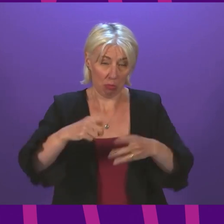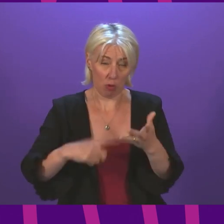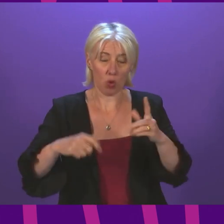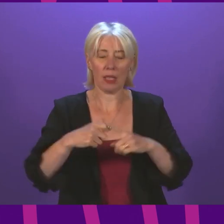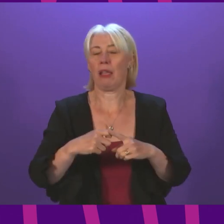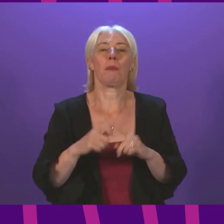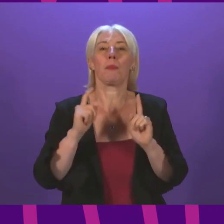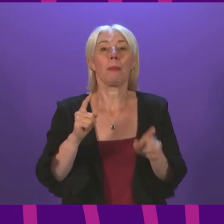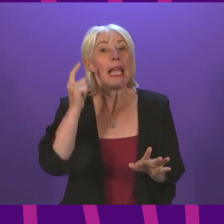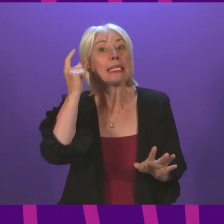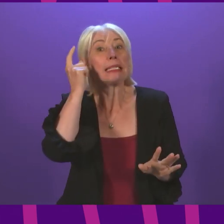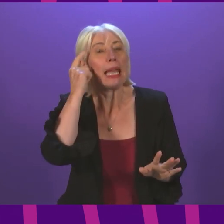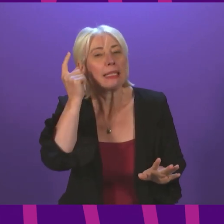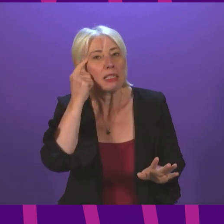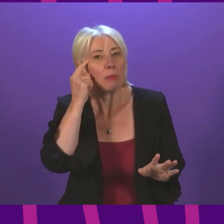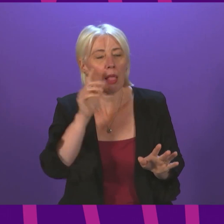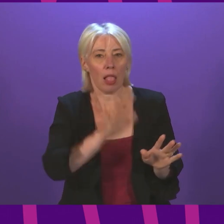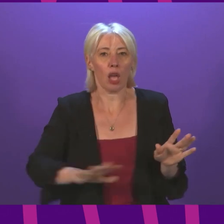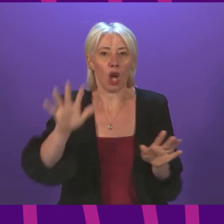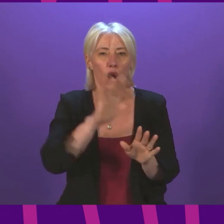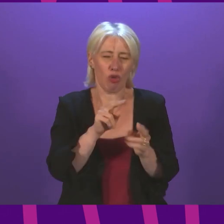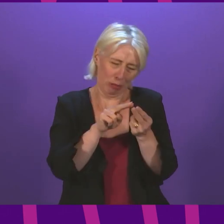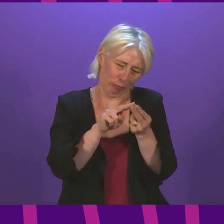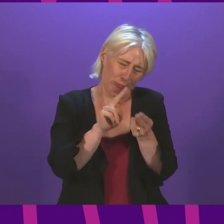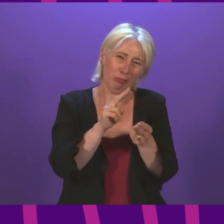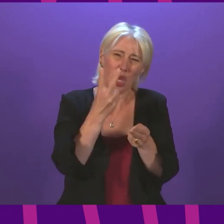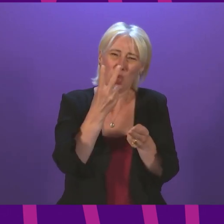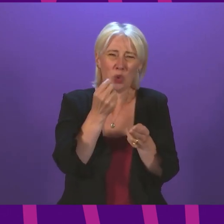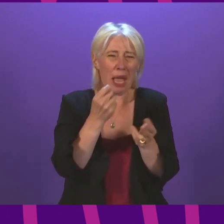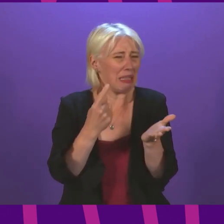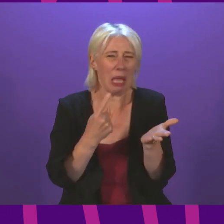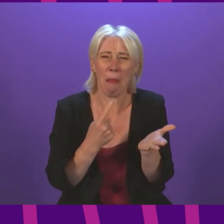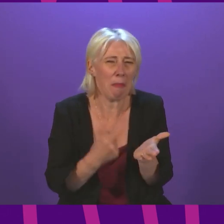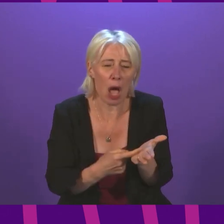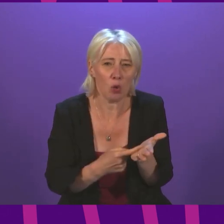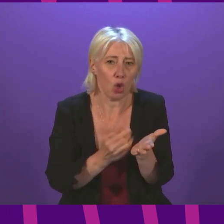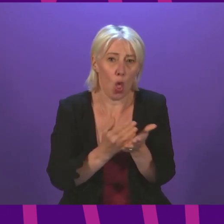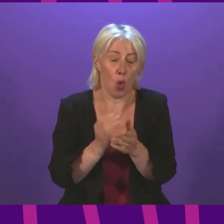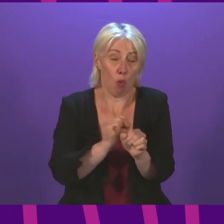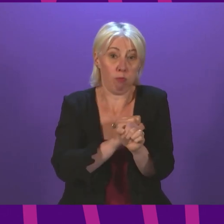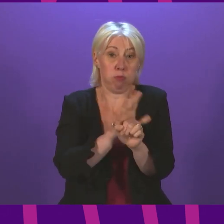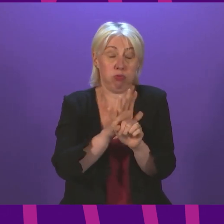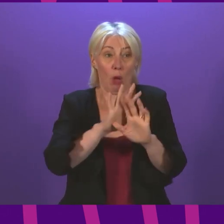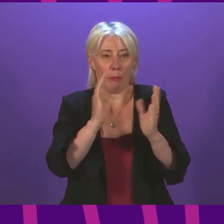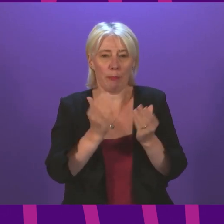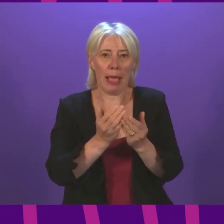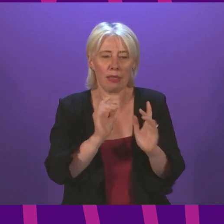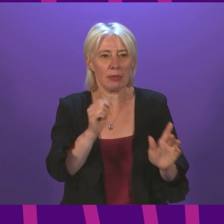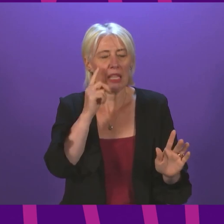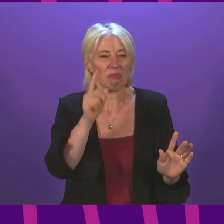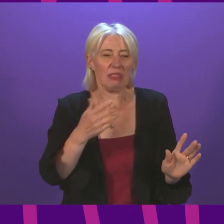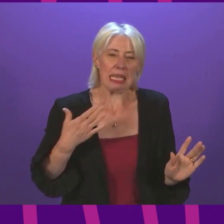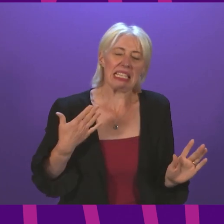in a sensible country, the meagre increase of 20 pounds during an unprecedented health crisis would simply be seen as